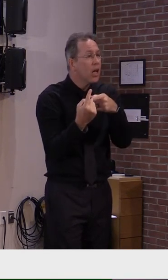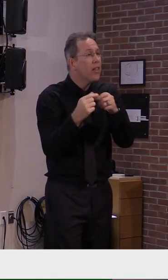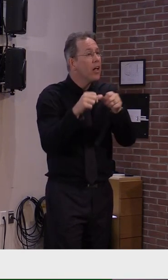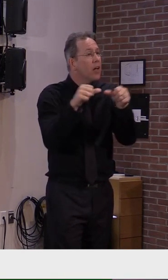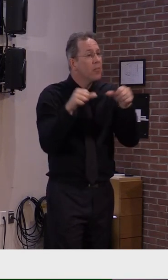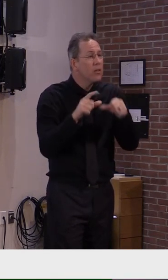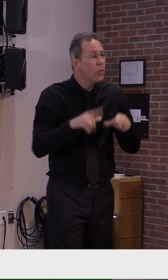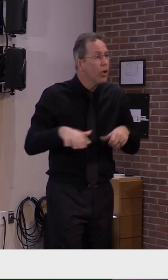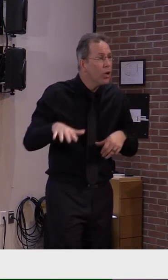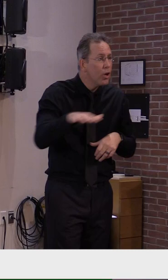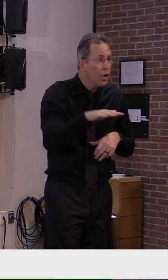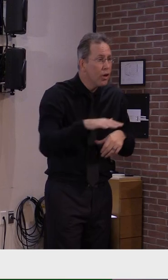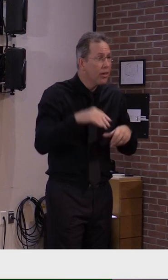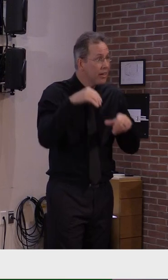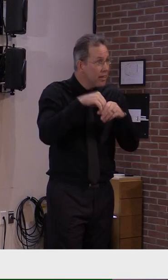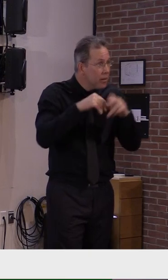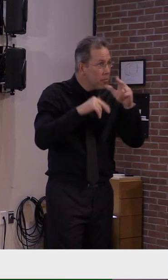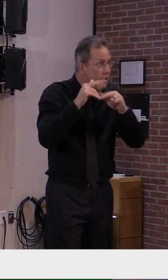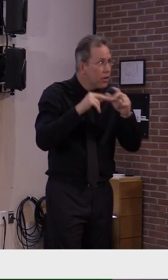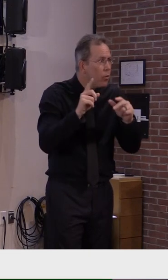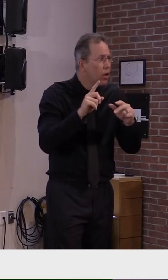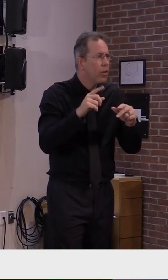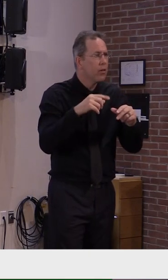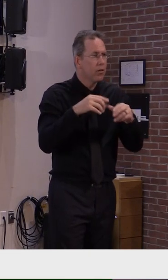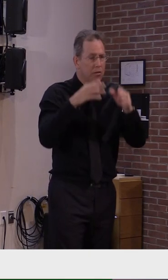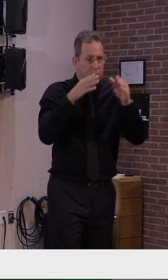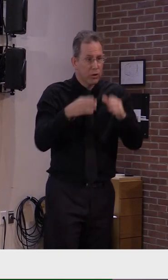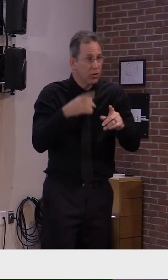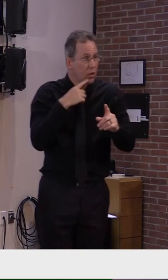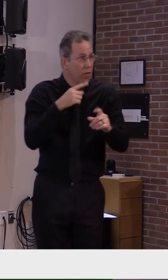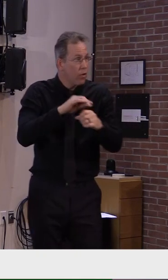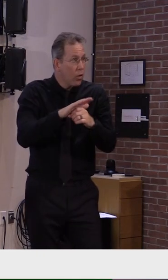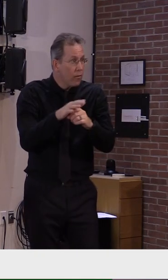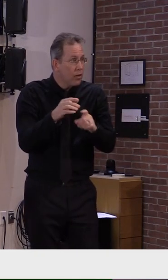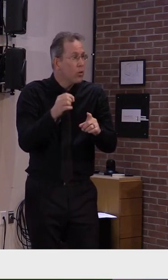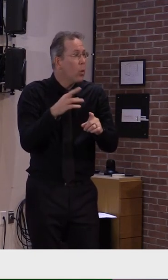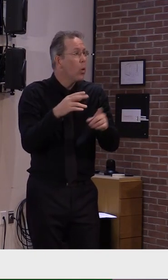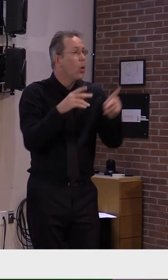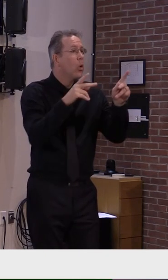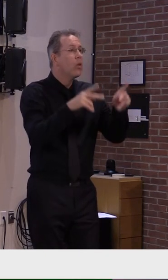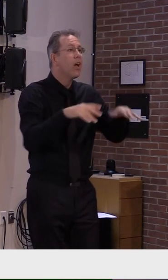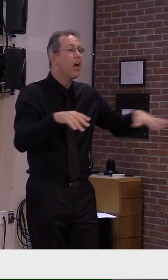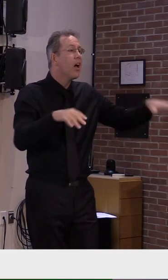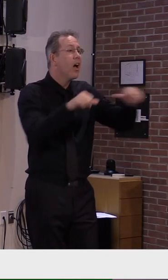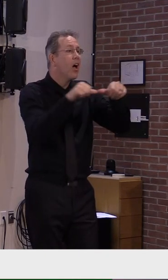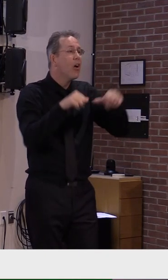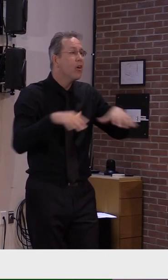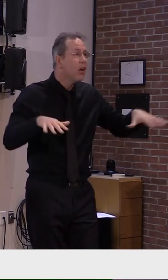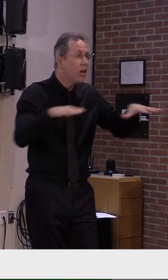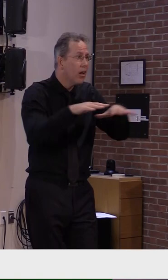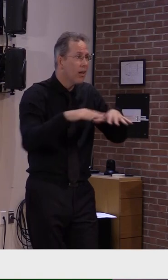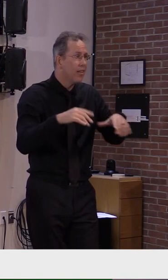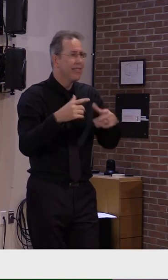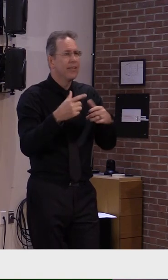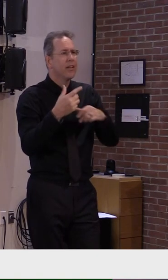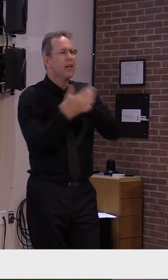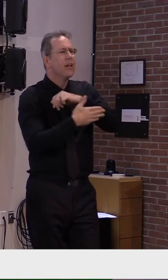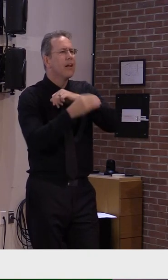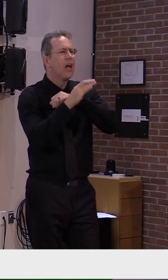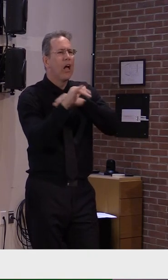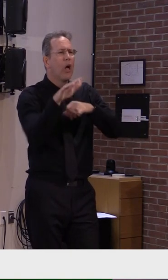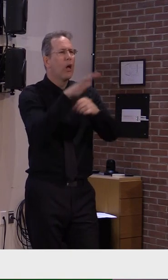rates are beyond 10% in the county. Now, CMS uses as leverage